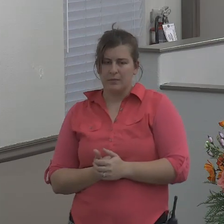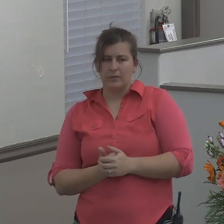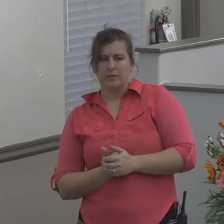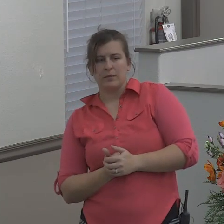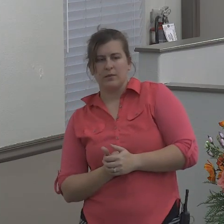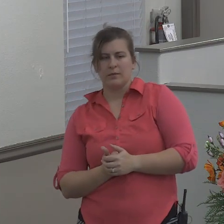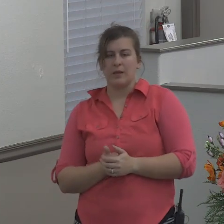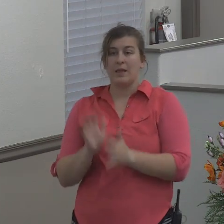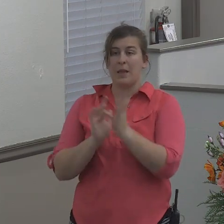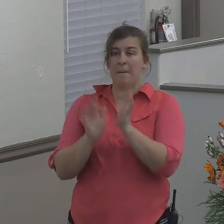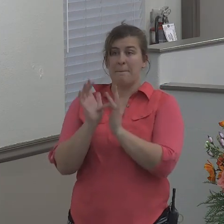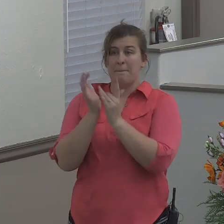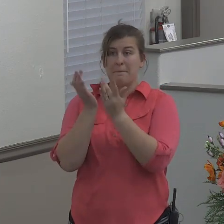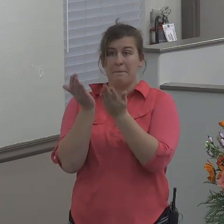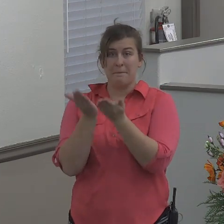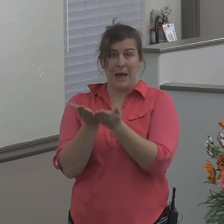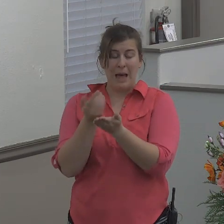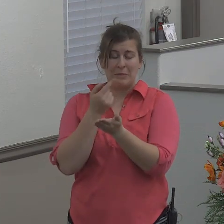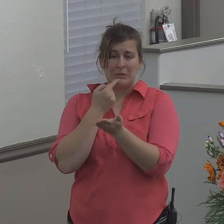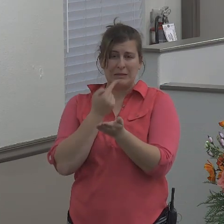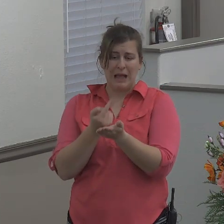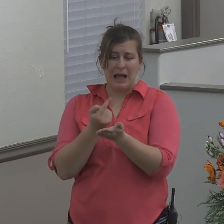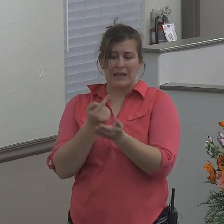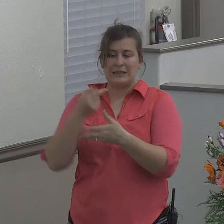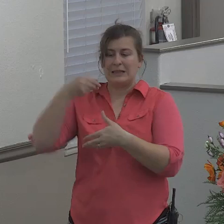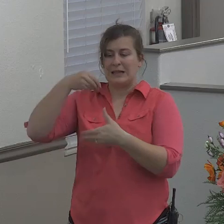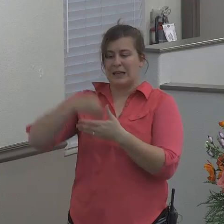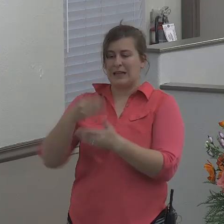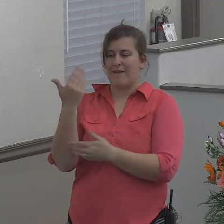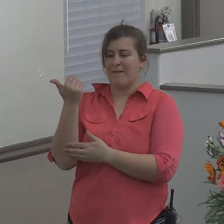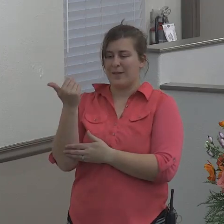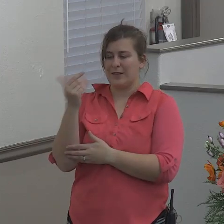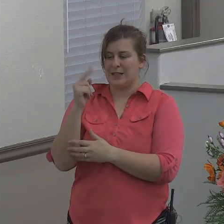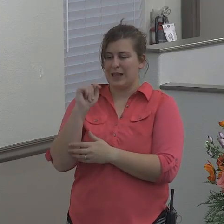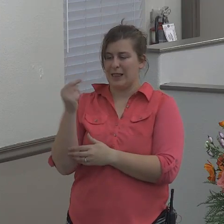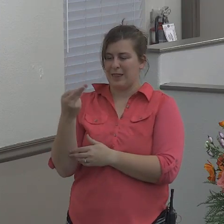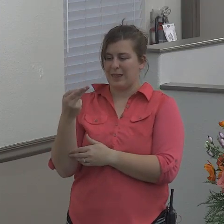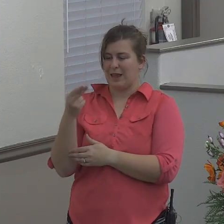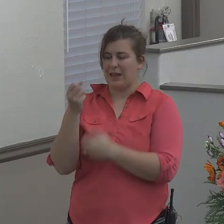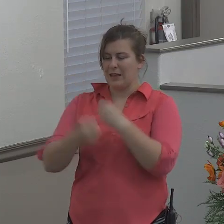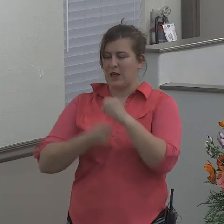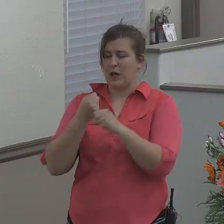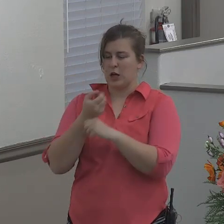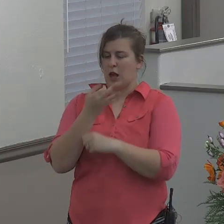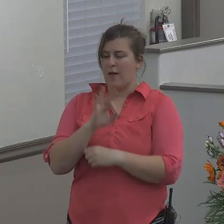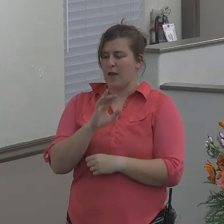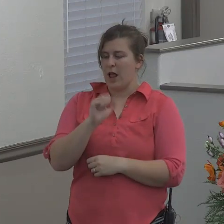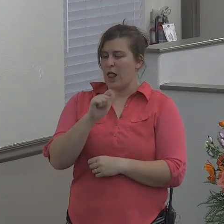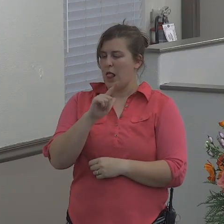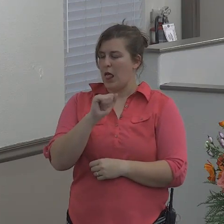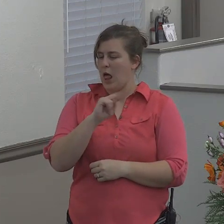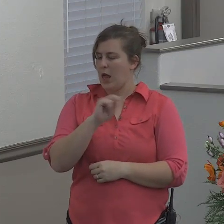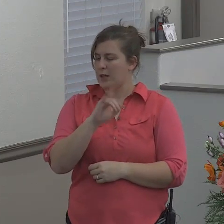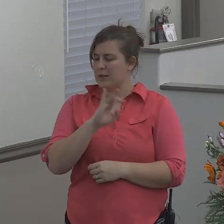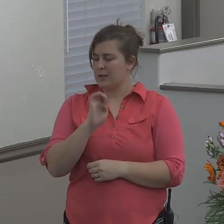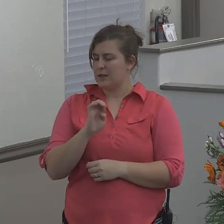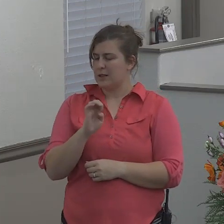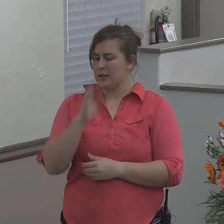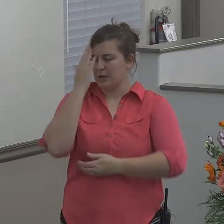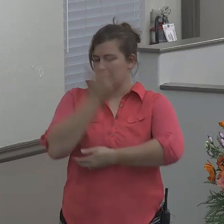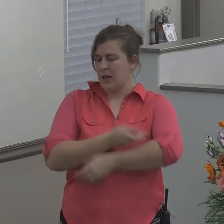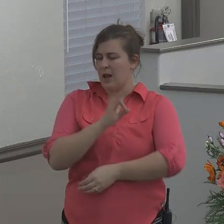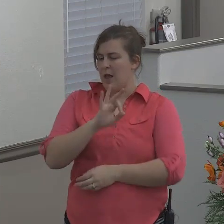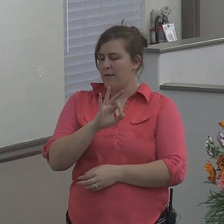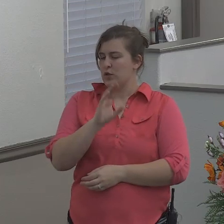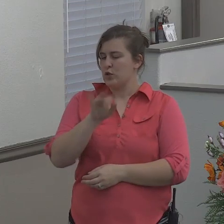the Bible says, in the 15th year of Amazi, the son of Joash, king of Judah,